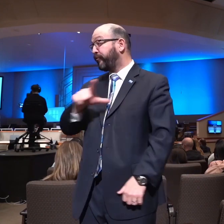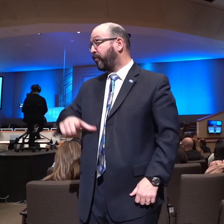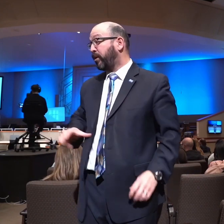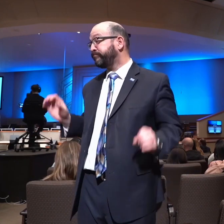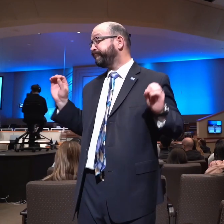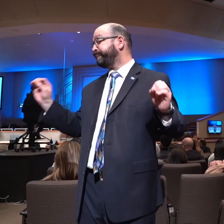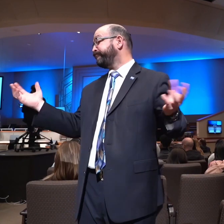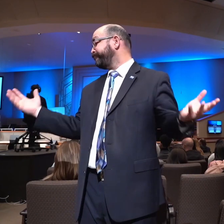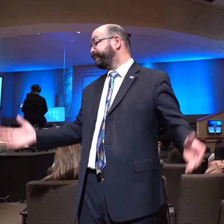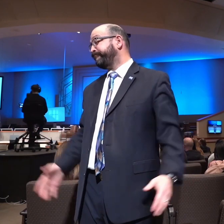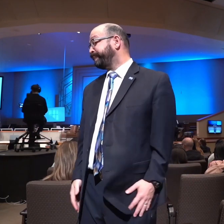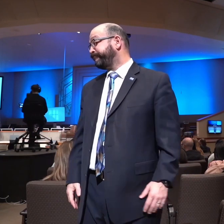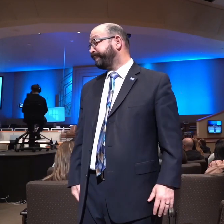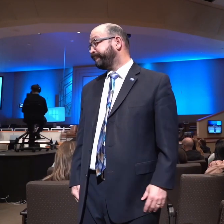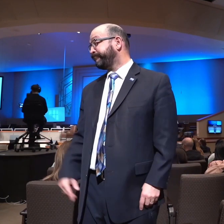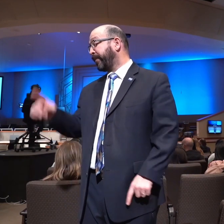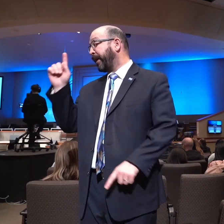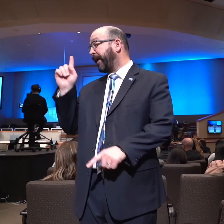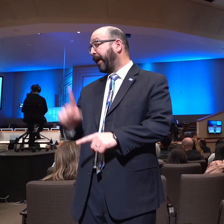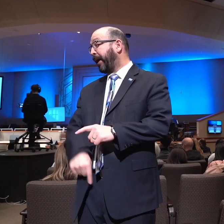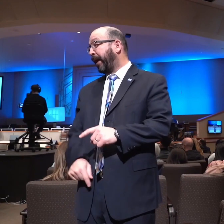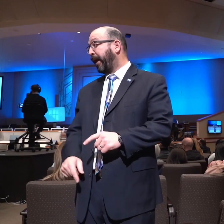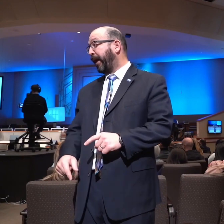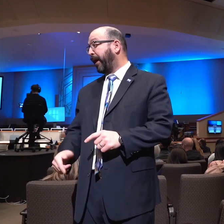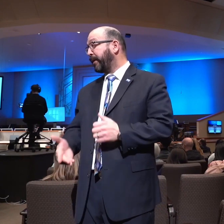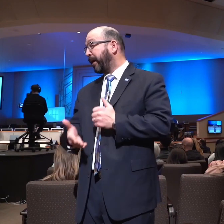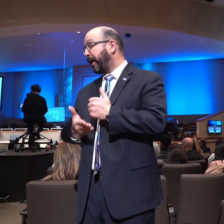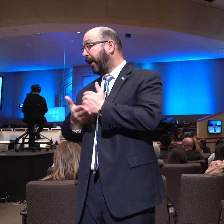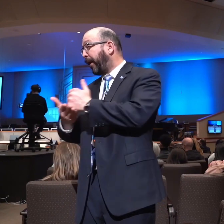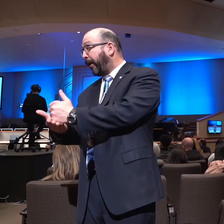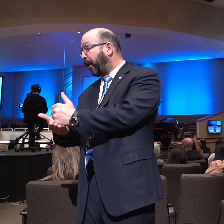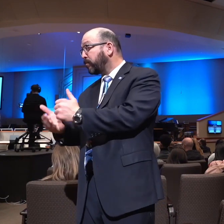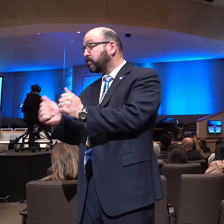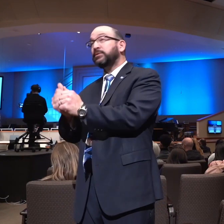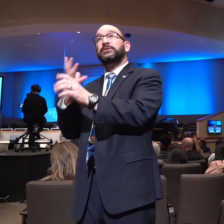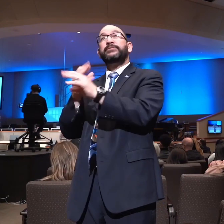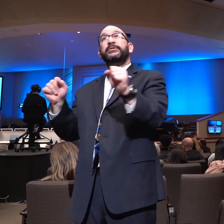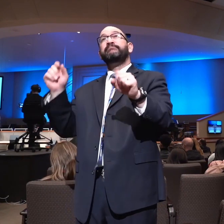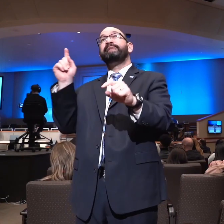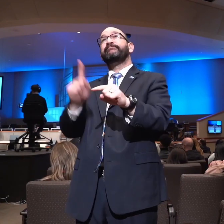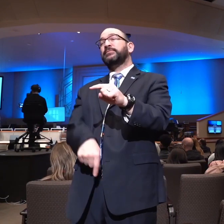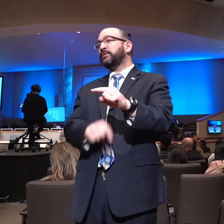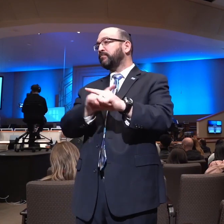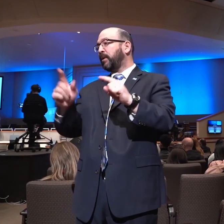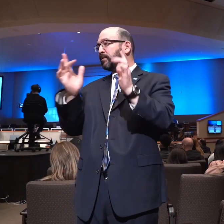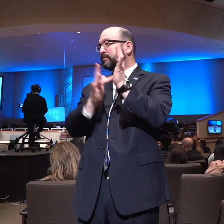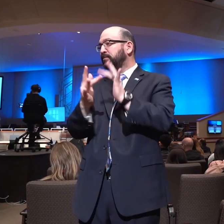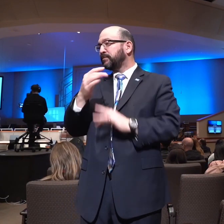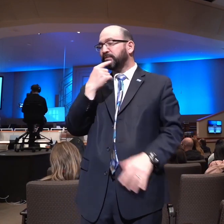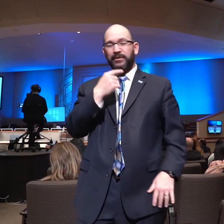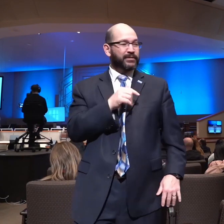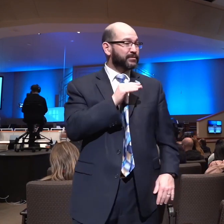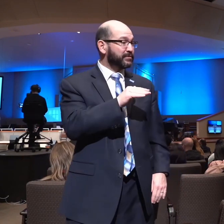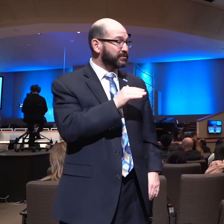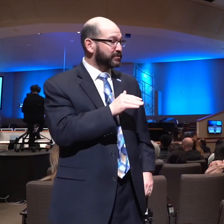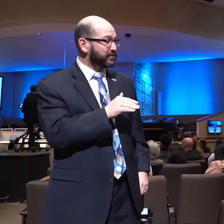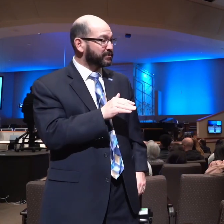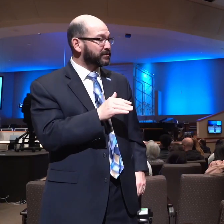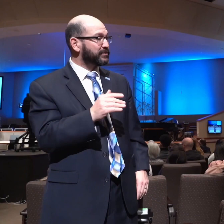He could not lift a hand or a foot towards his salvation, and yet Christ offered him the gift of God, and he